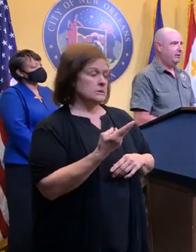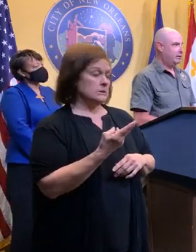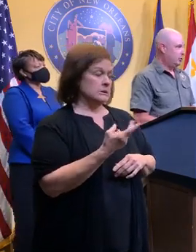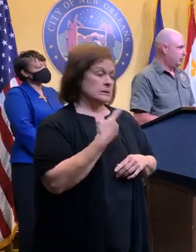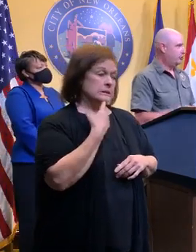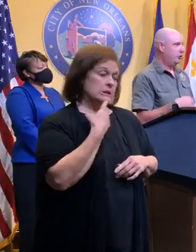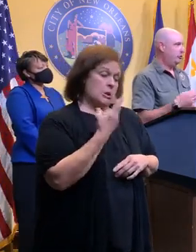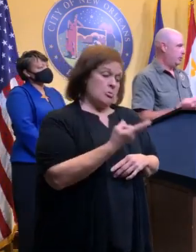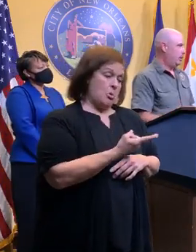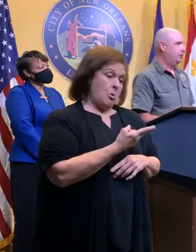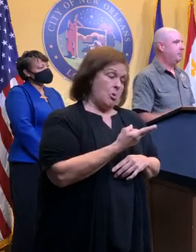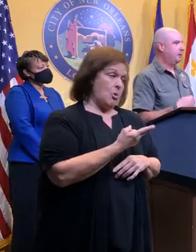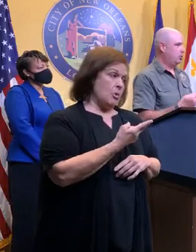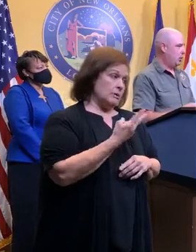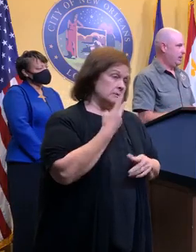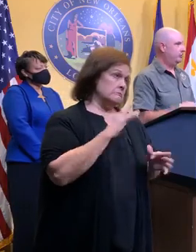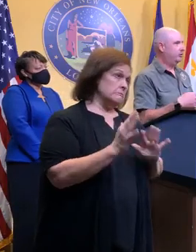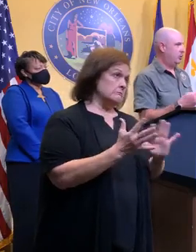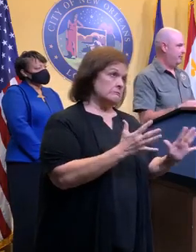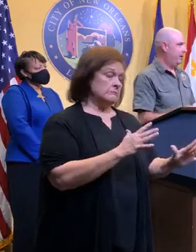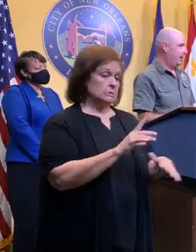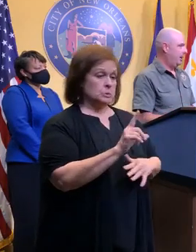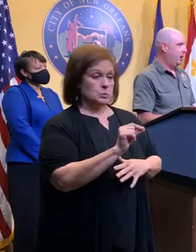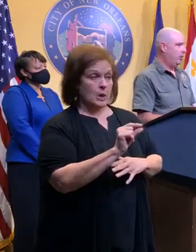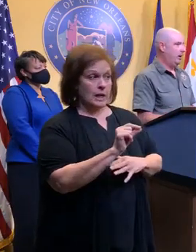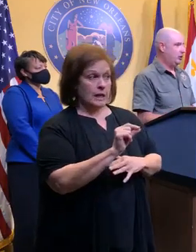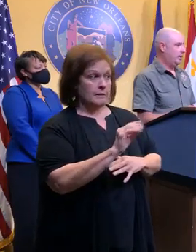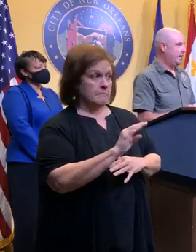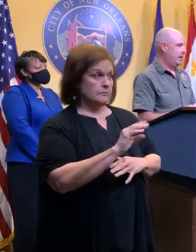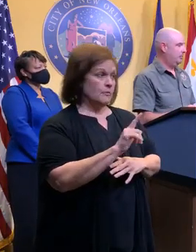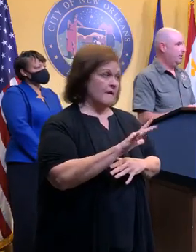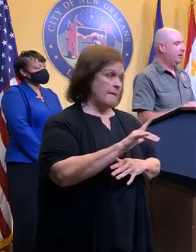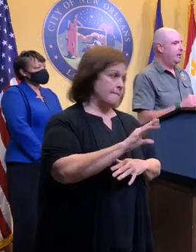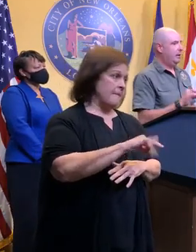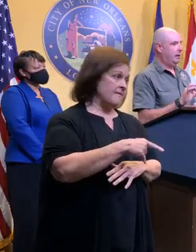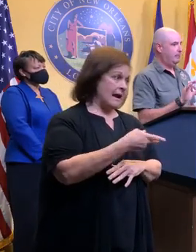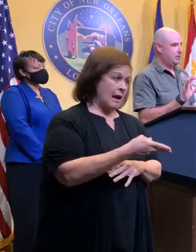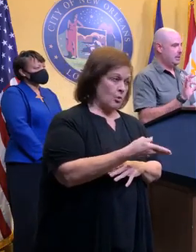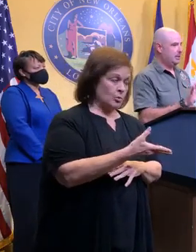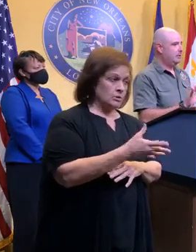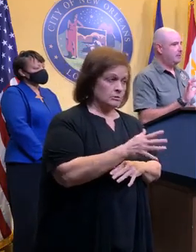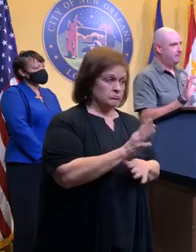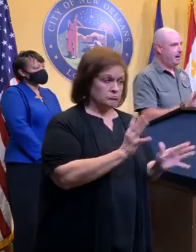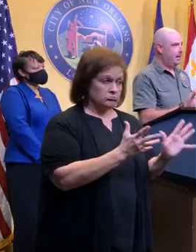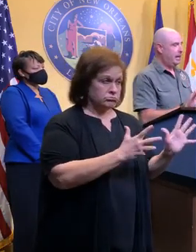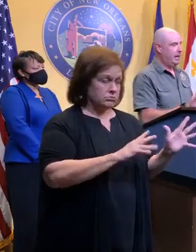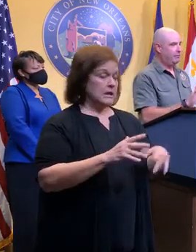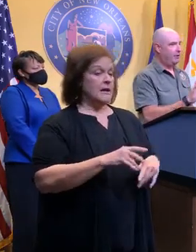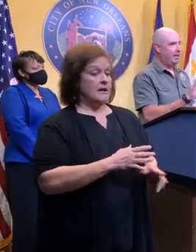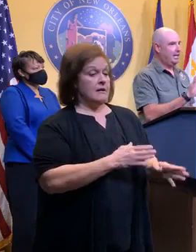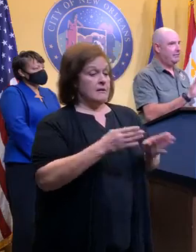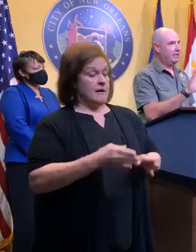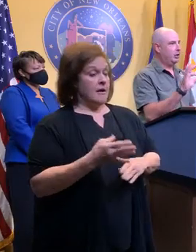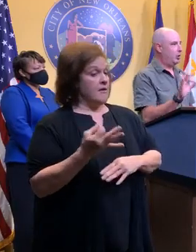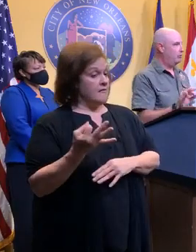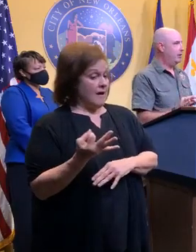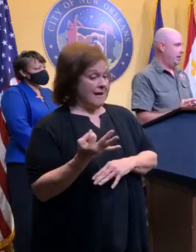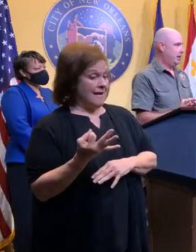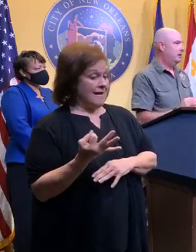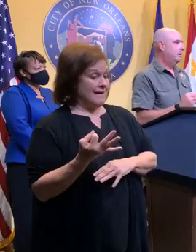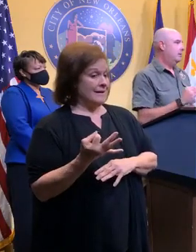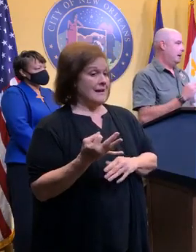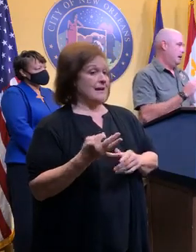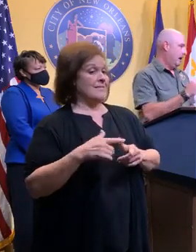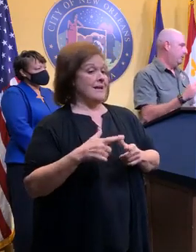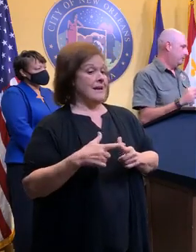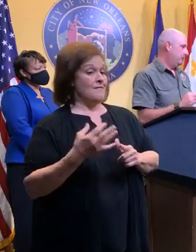Uh, Thursday, you're going to start seeing winds up in the 20s to 25 mile an hour range at times. Uh, particularly Friday and Friday evening and